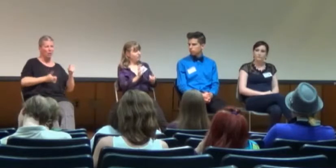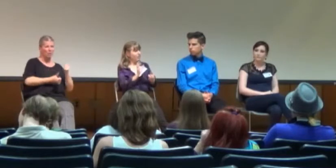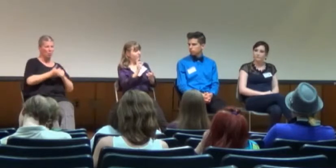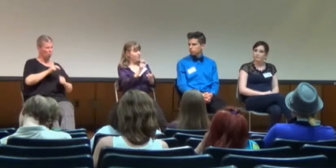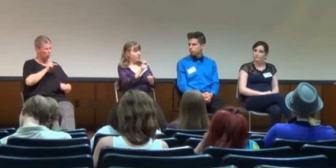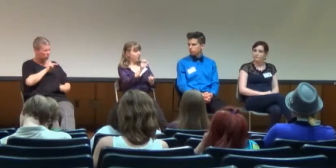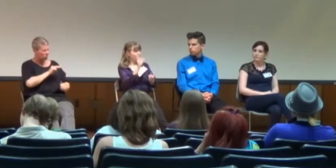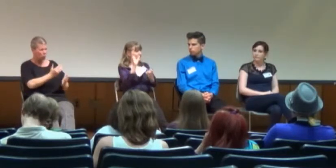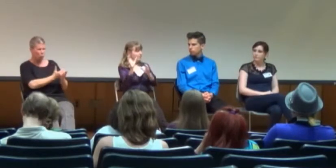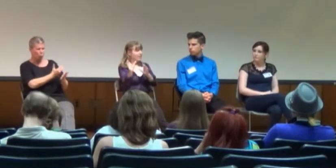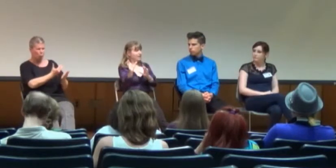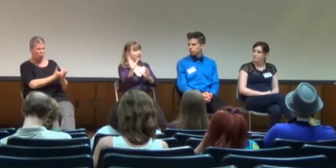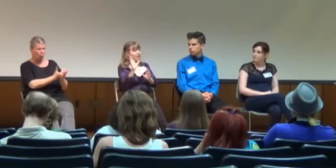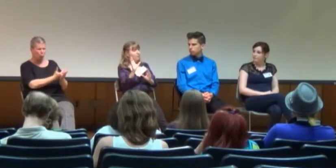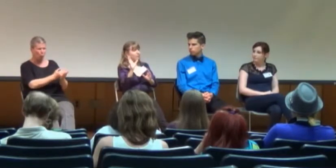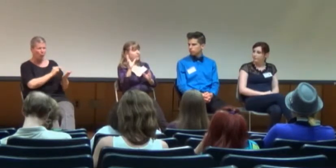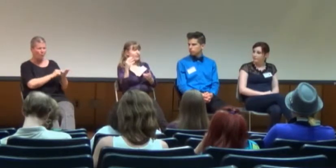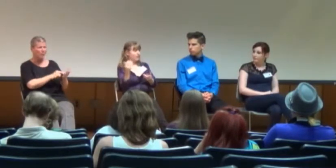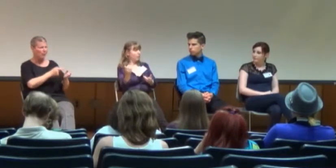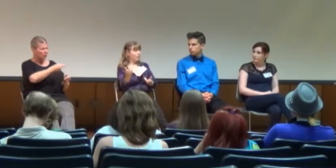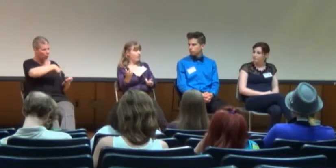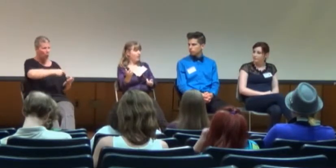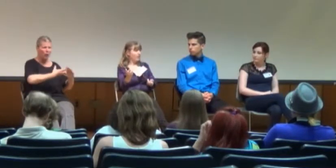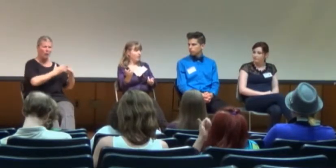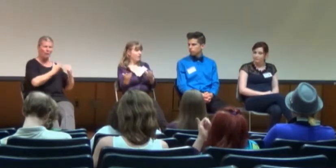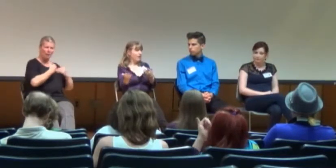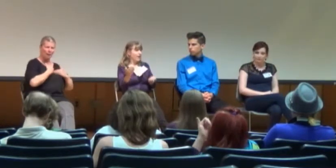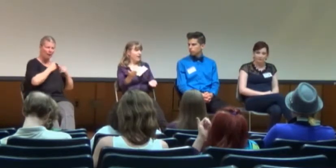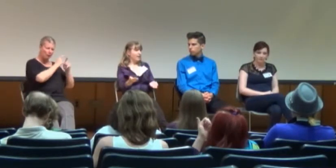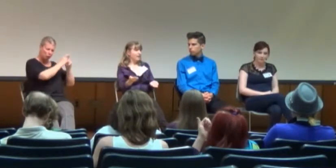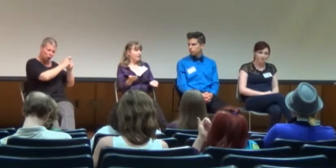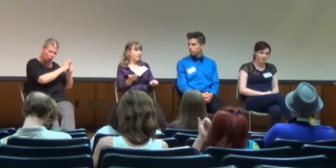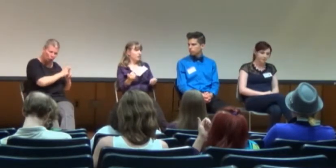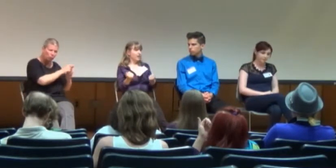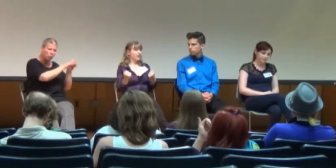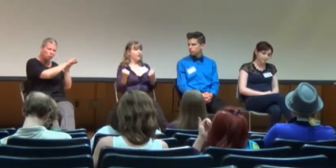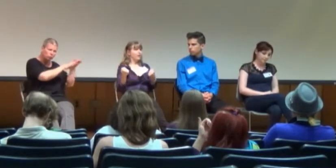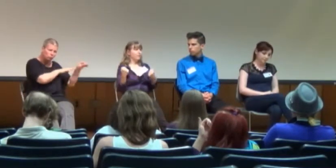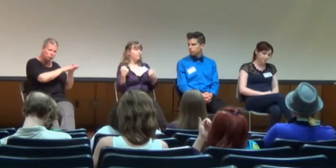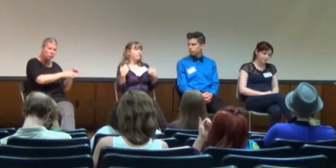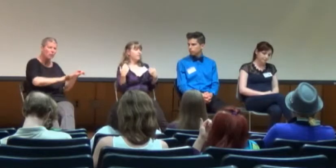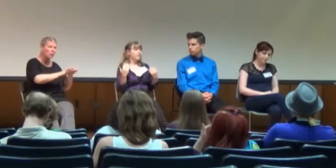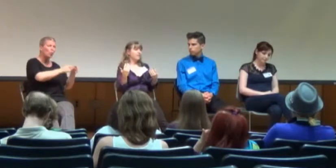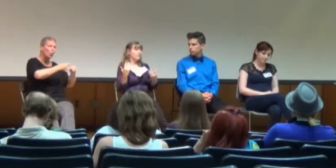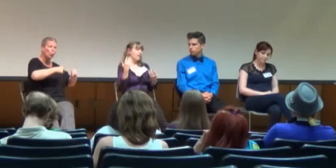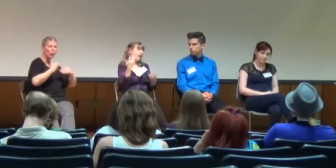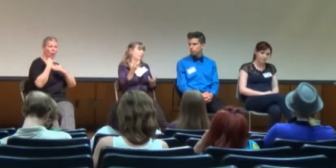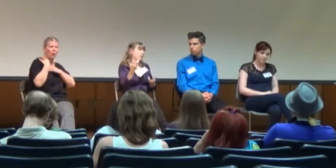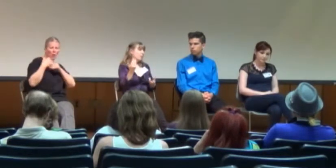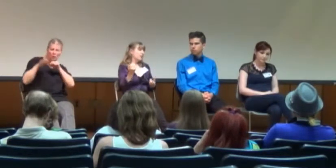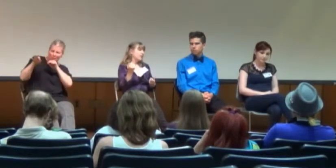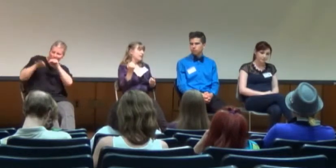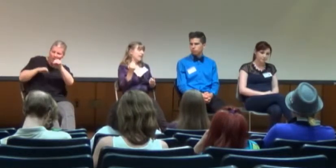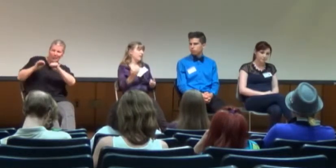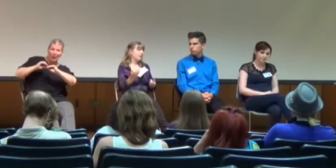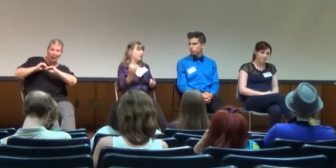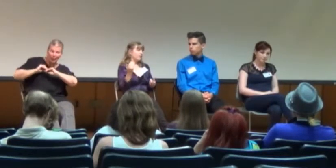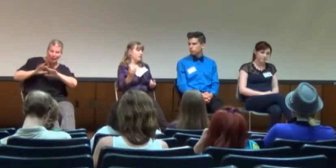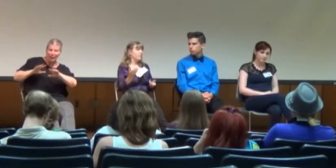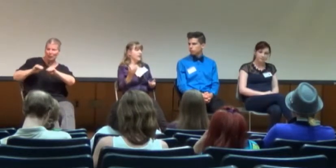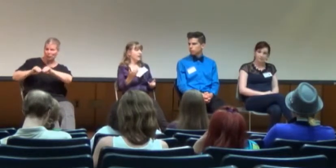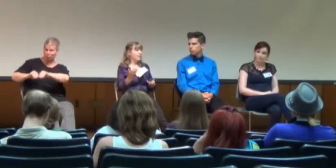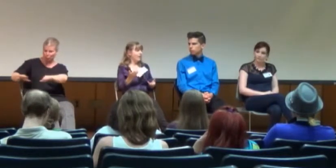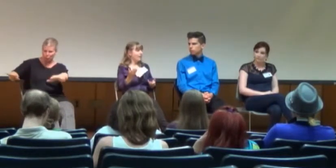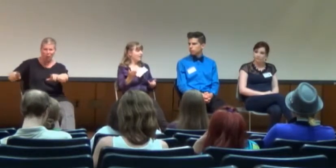use those terms, make them clear what they are, and try to conceive of how we would tell